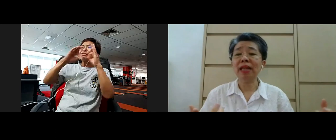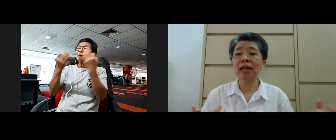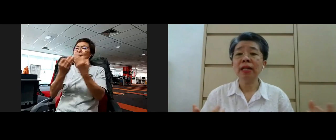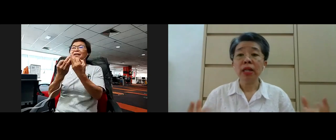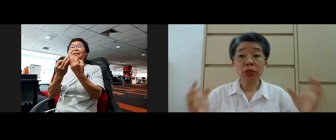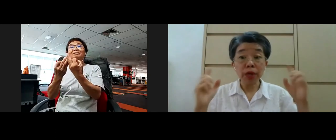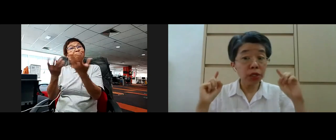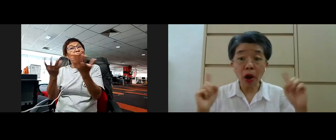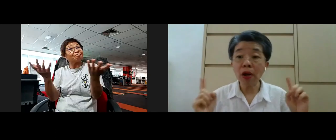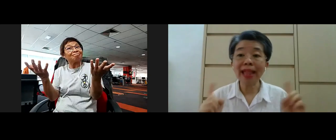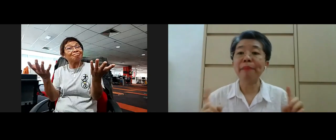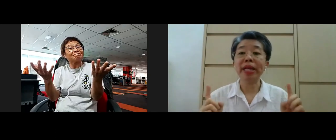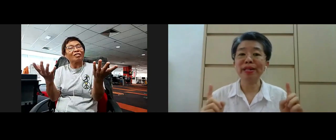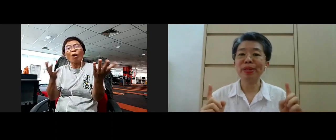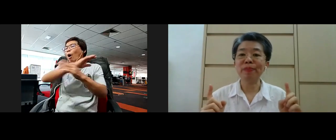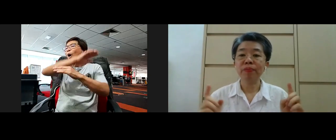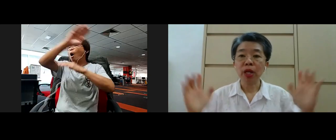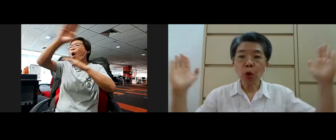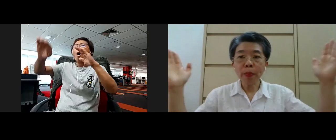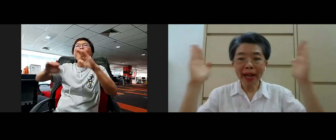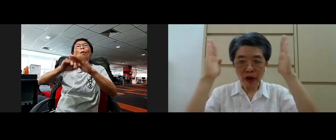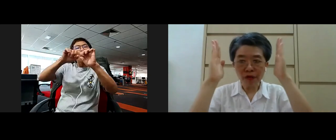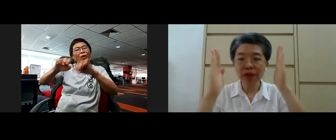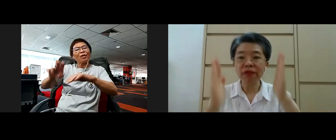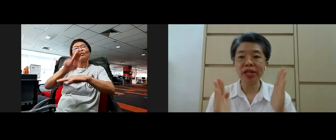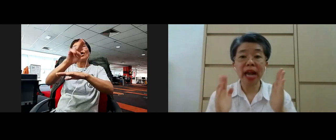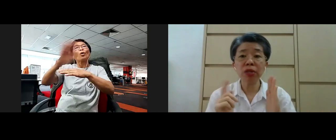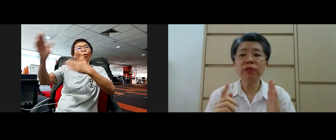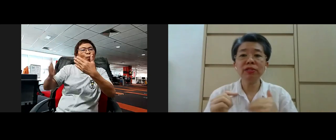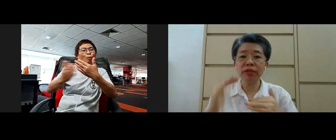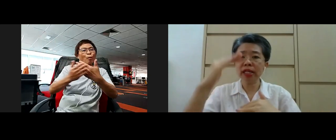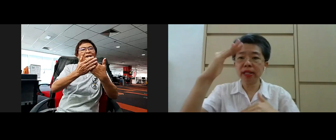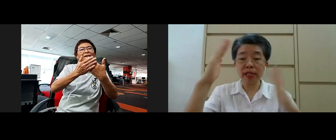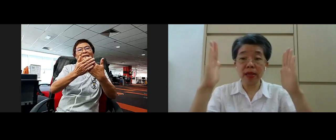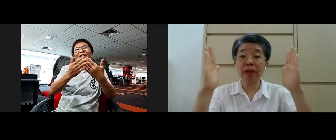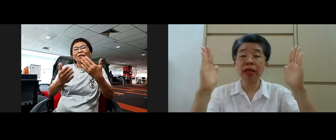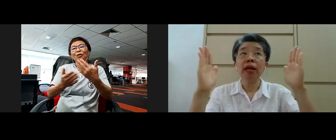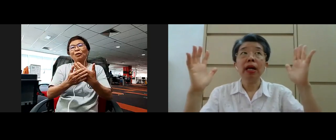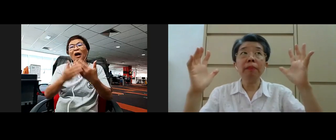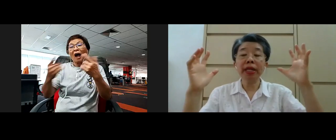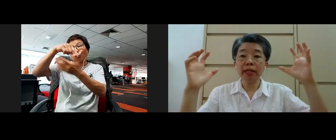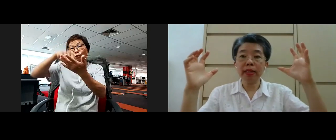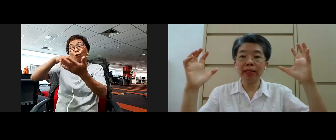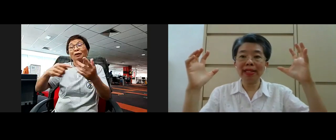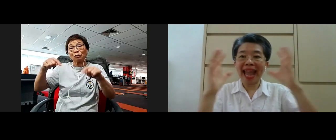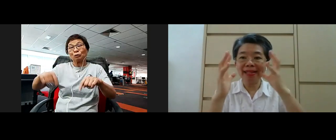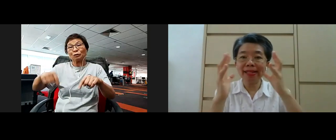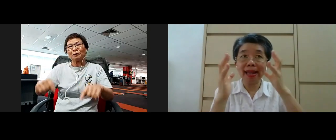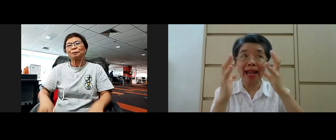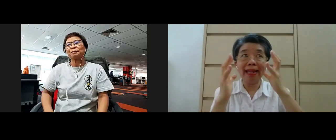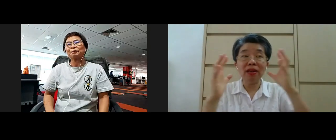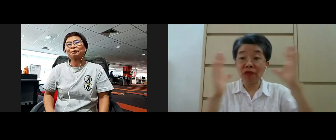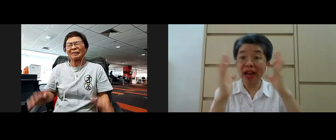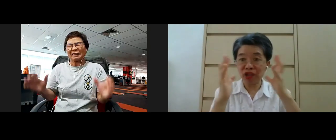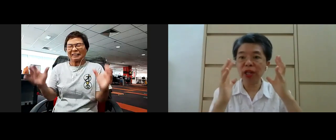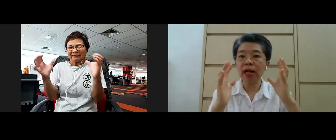yeah so it's all applicable go back and revisit I know today it may be a bit dense